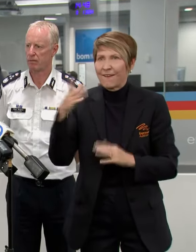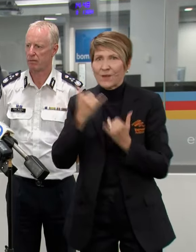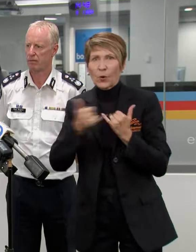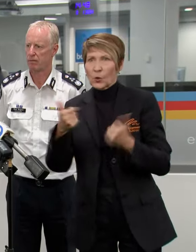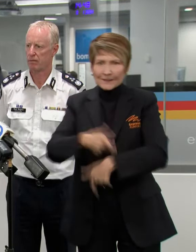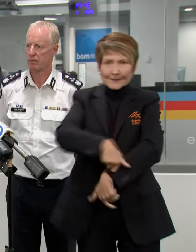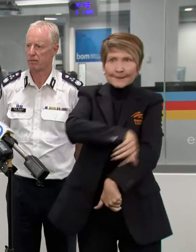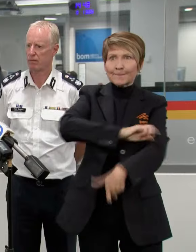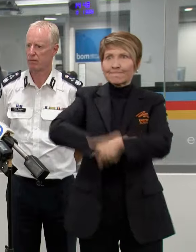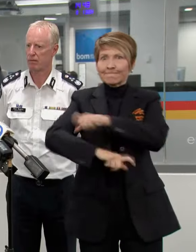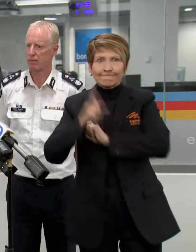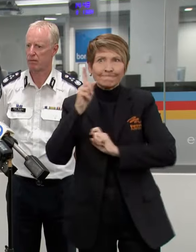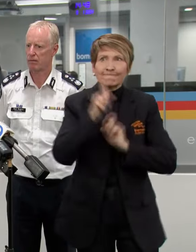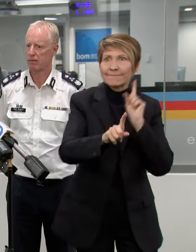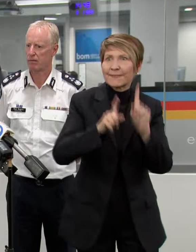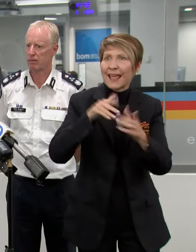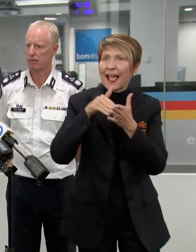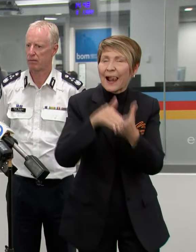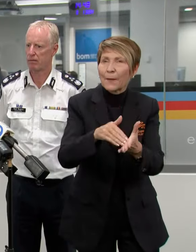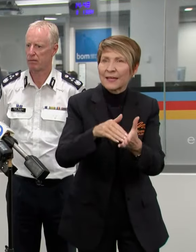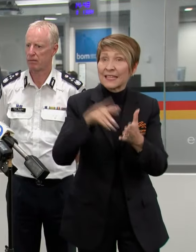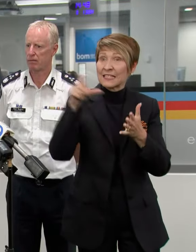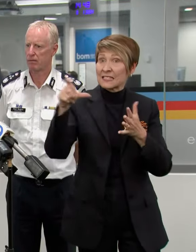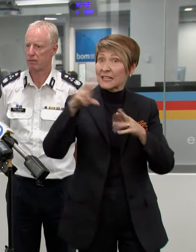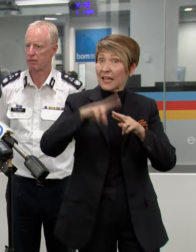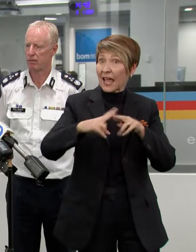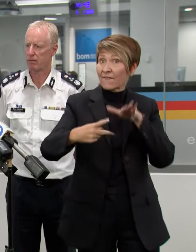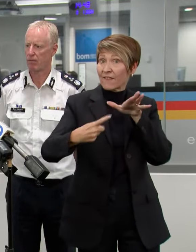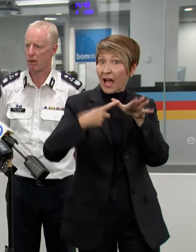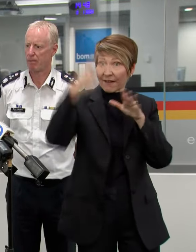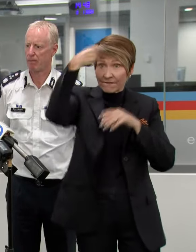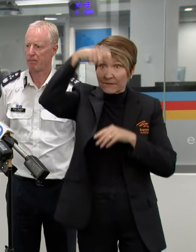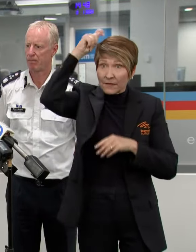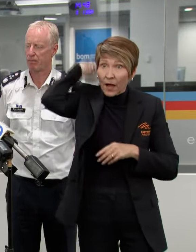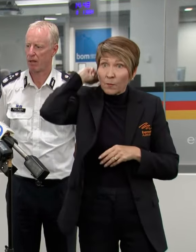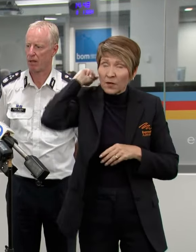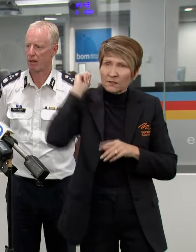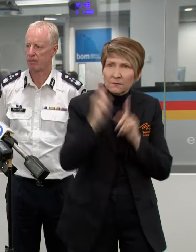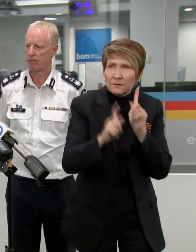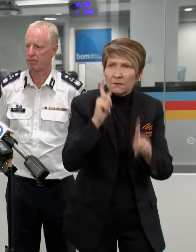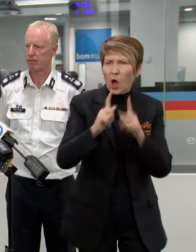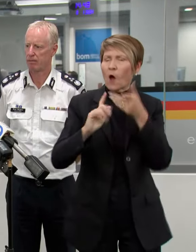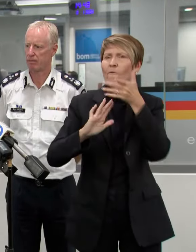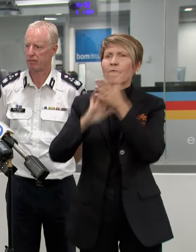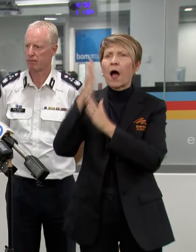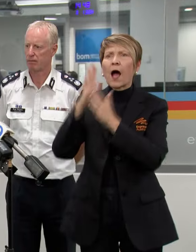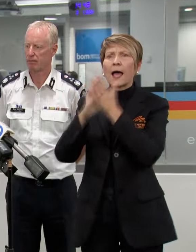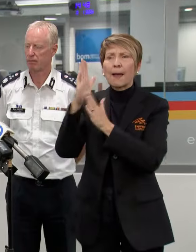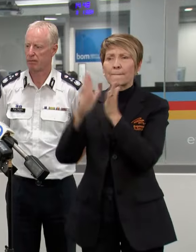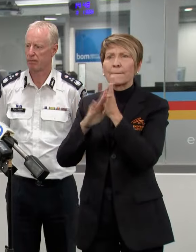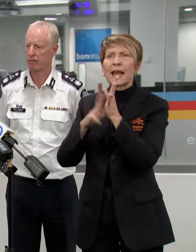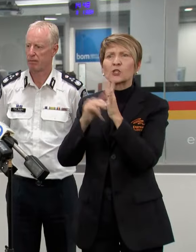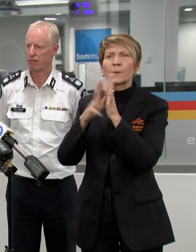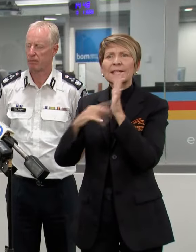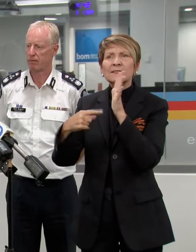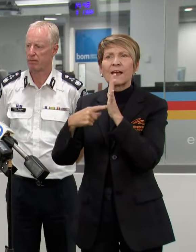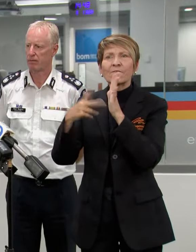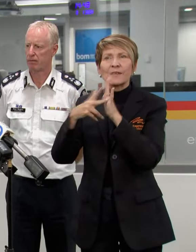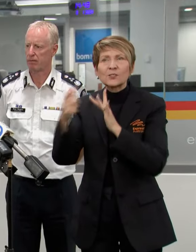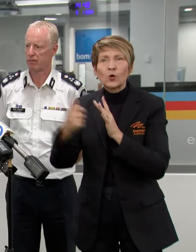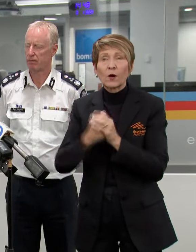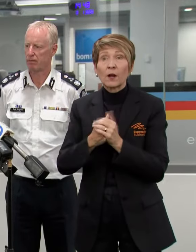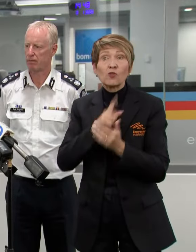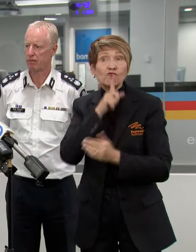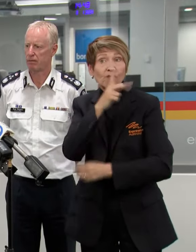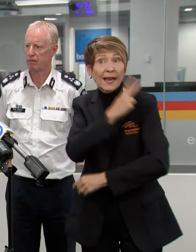being supported by a range of other agencies. The CFA are out there in significant numbers. Forest Fire Management, Victoria. We've also got the likes of